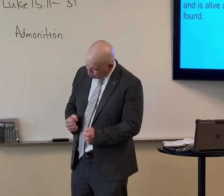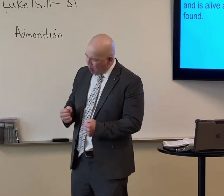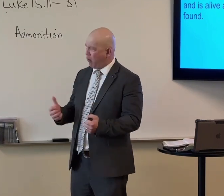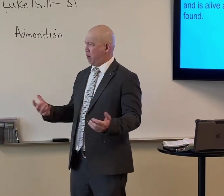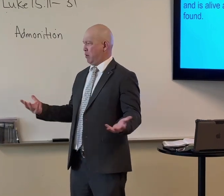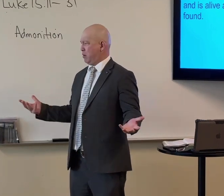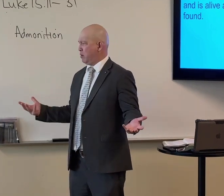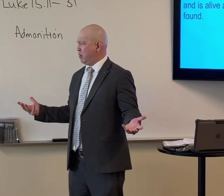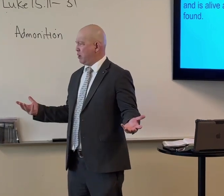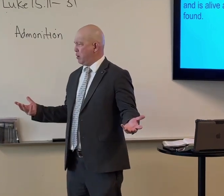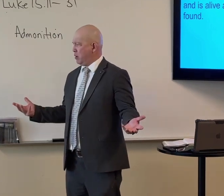Pride is strong.